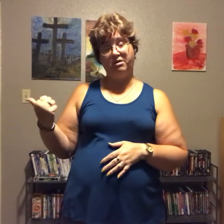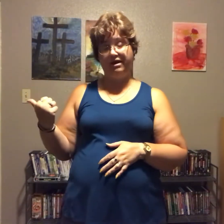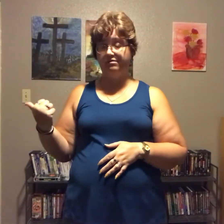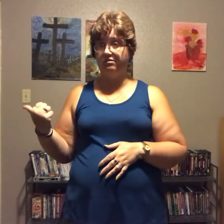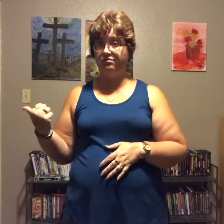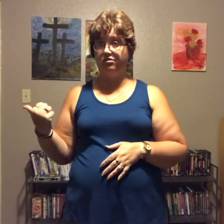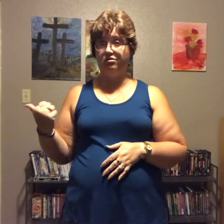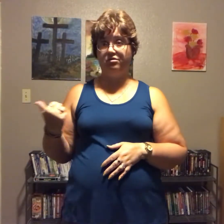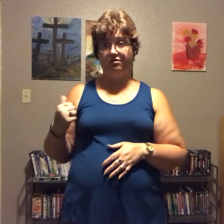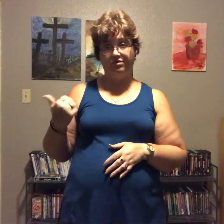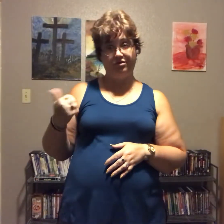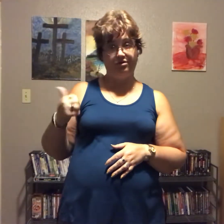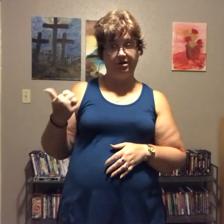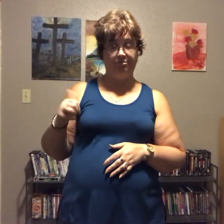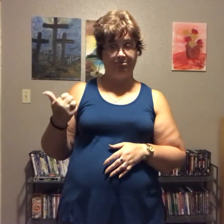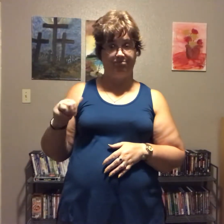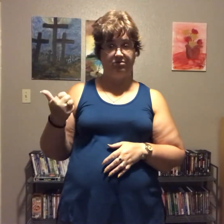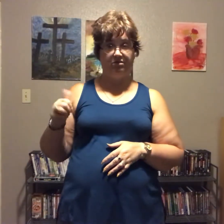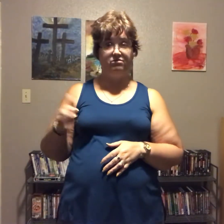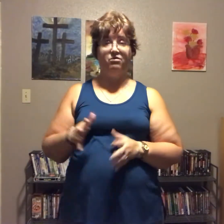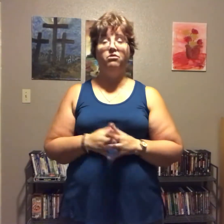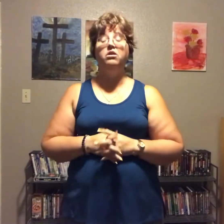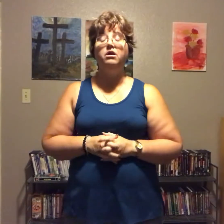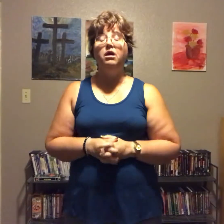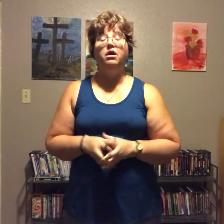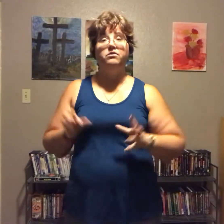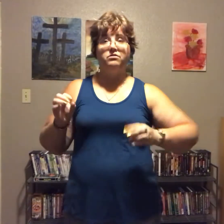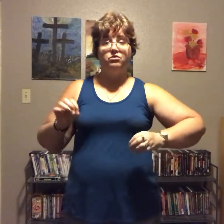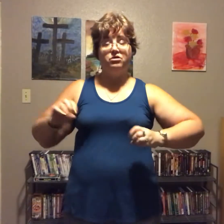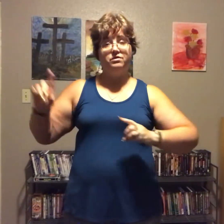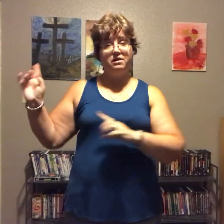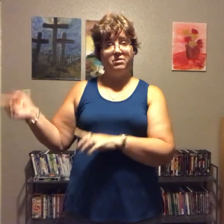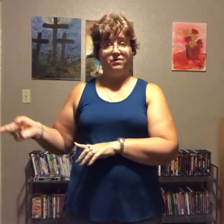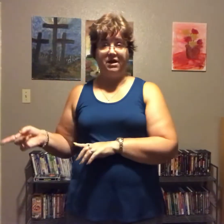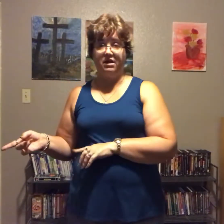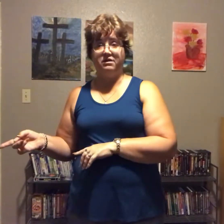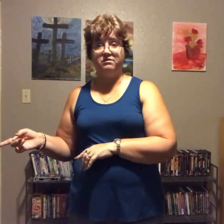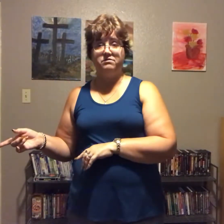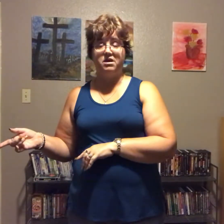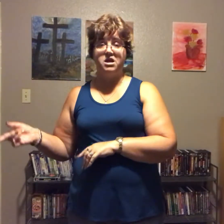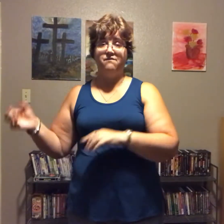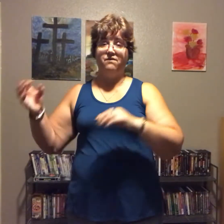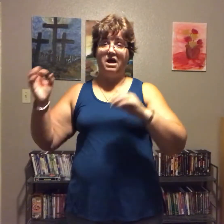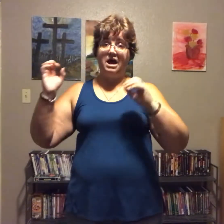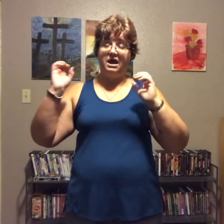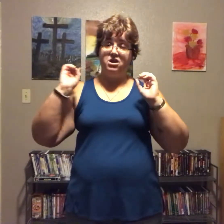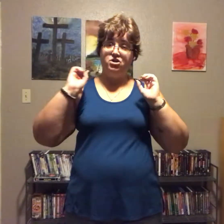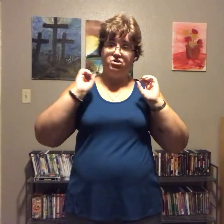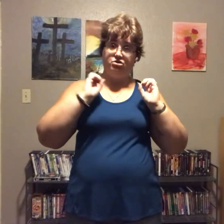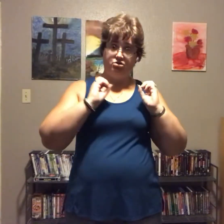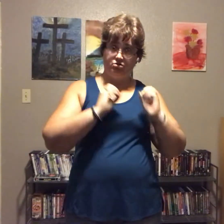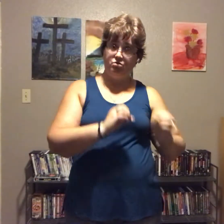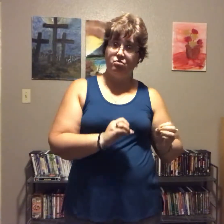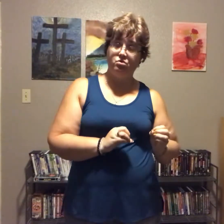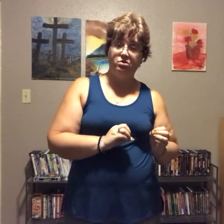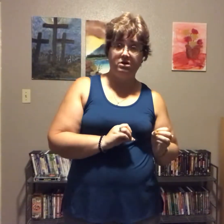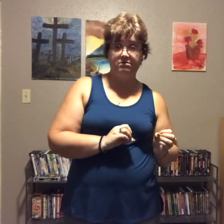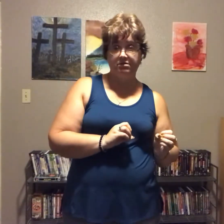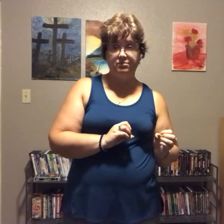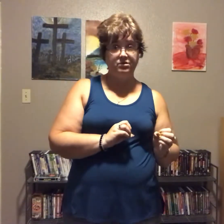bags of the of the sea salt so the good thing about that is if I do need something